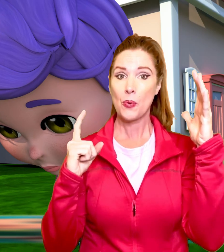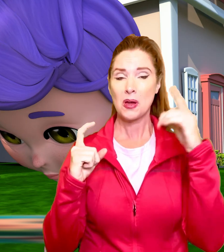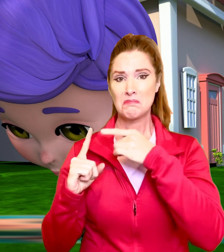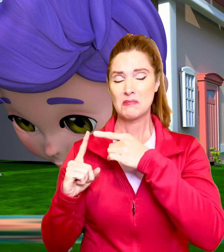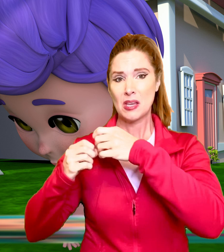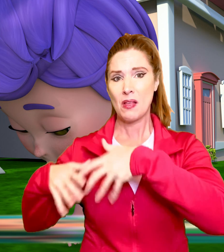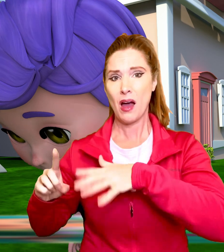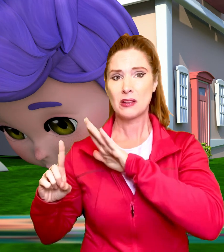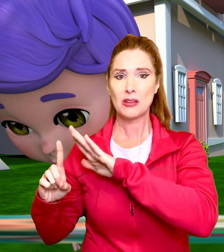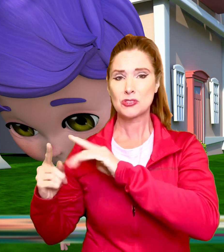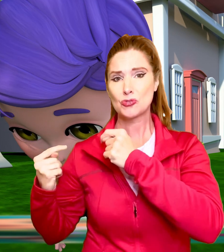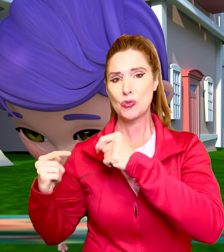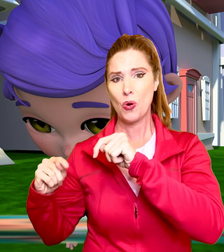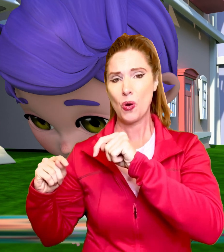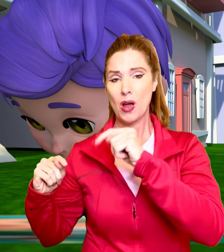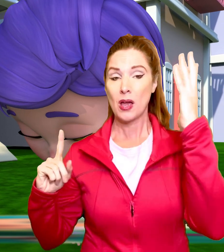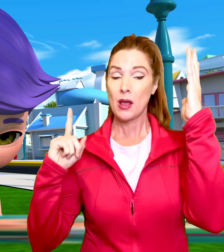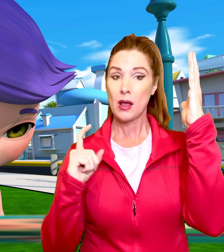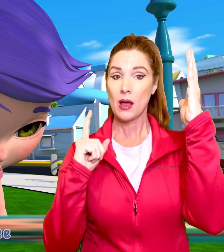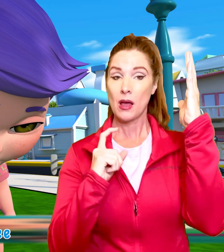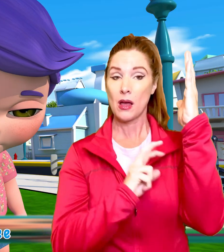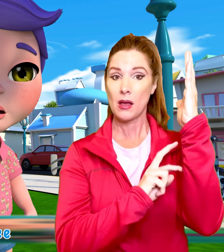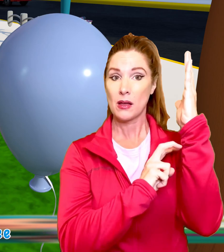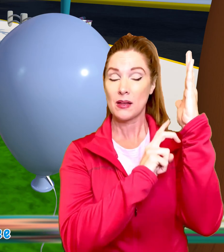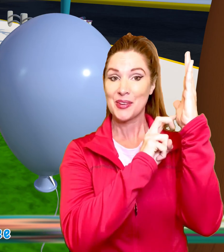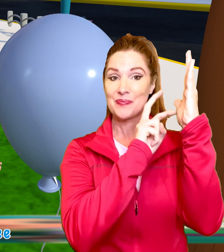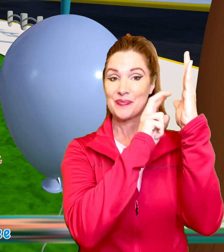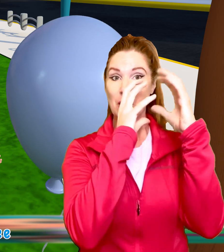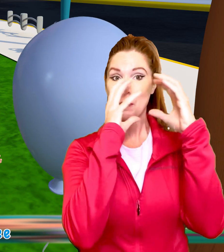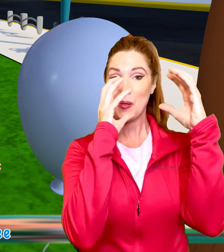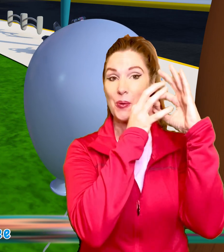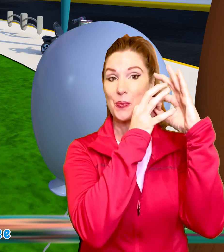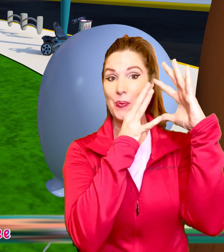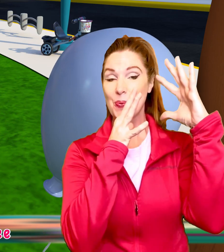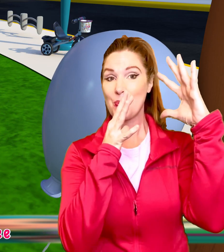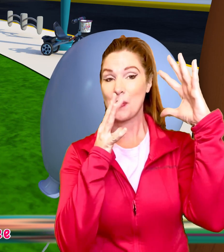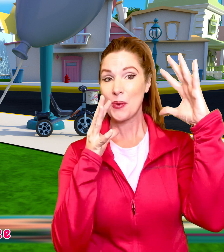came a boy Who had lost his toy He climbed up and he set it free